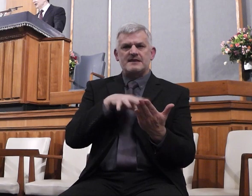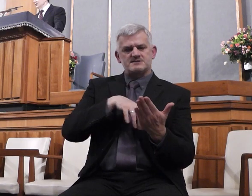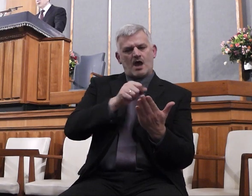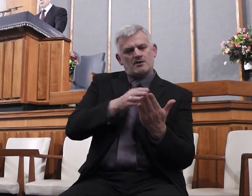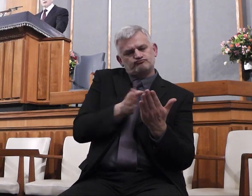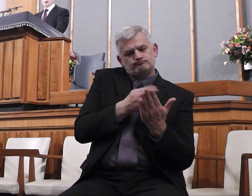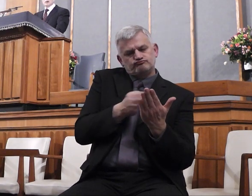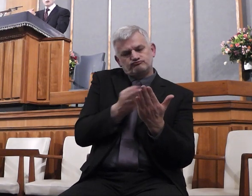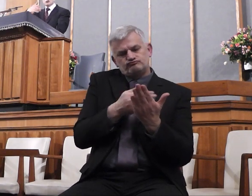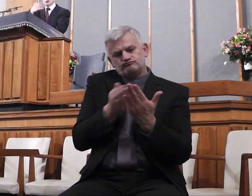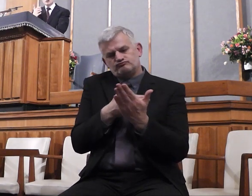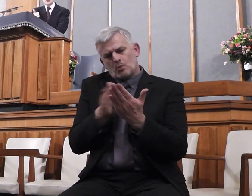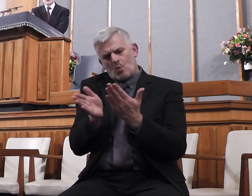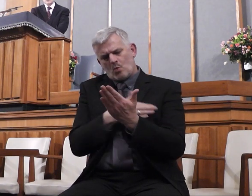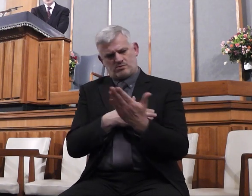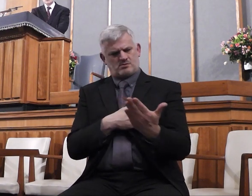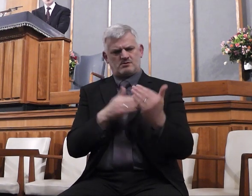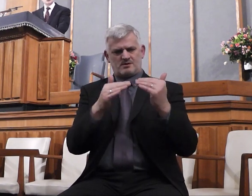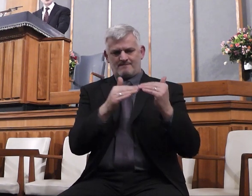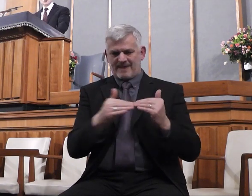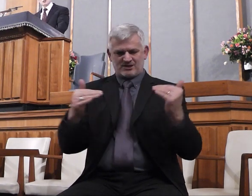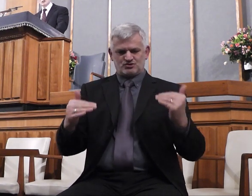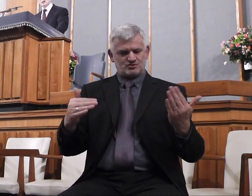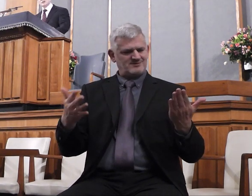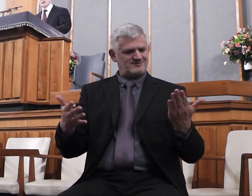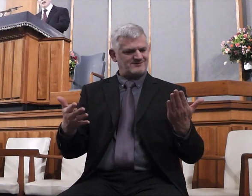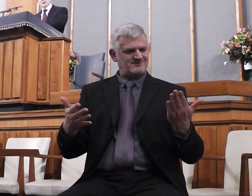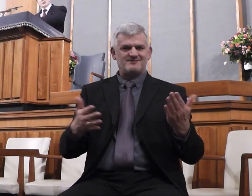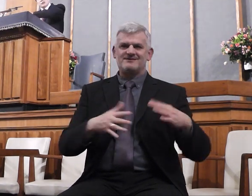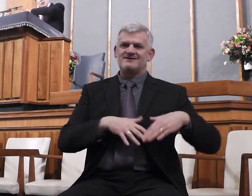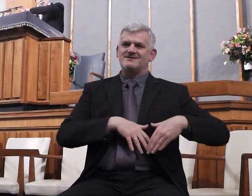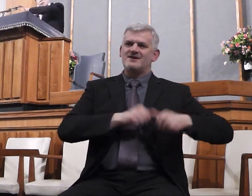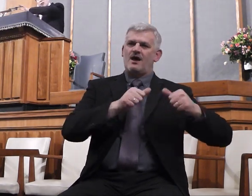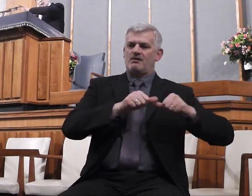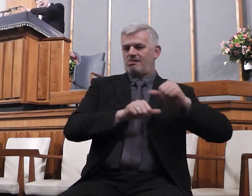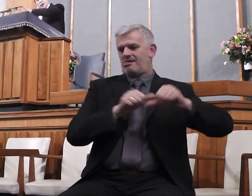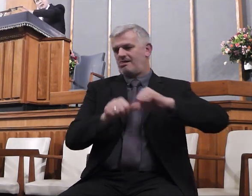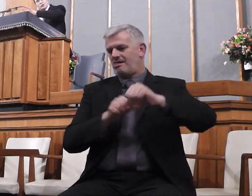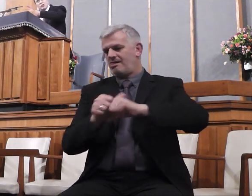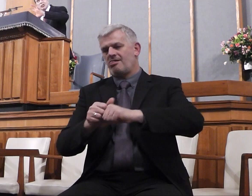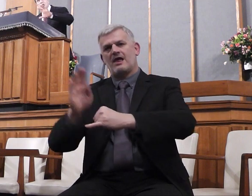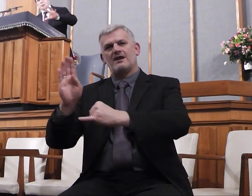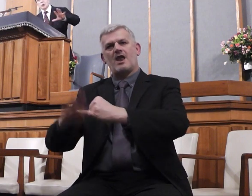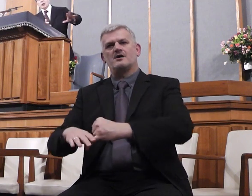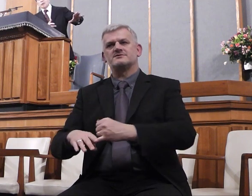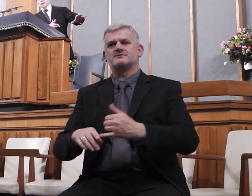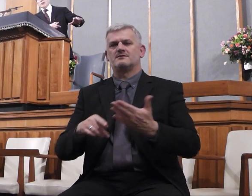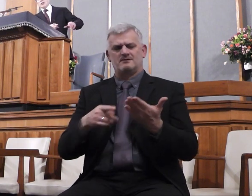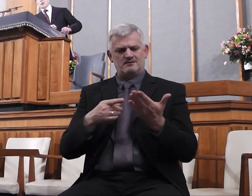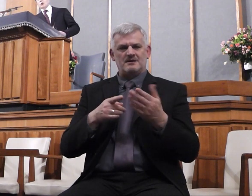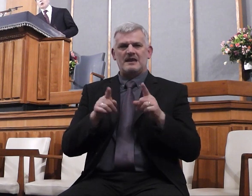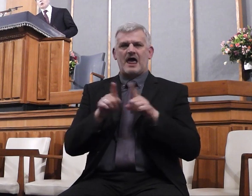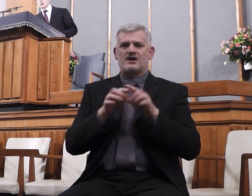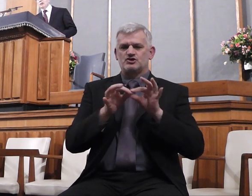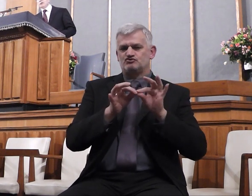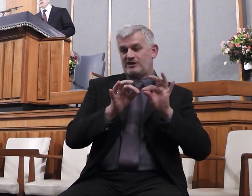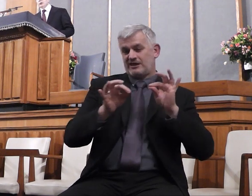that from the very earliest of its books to the last has the same giant cable running all the way through